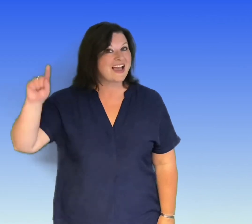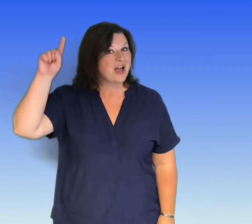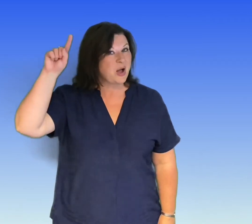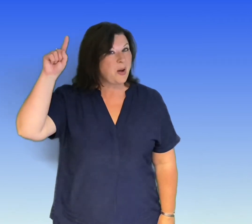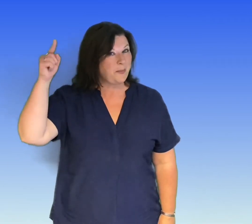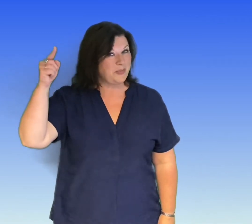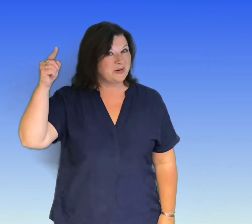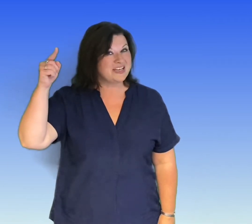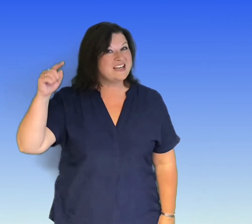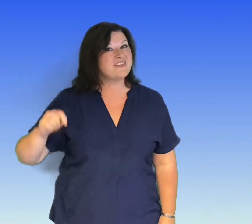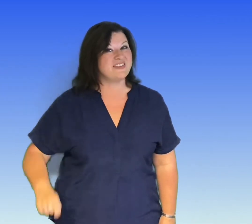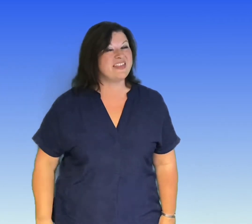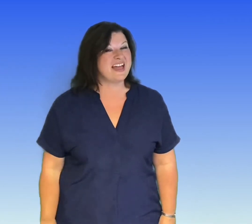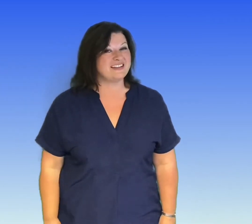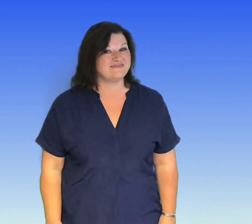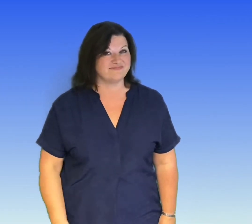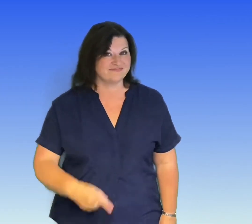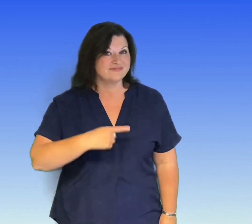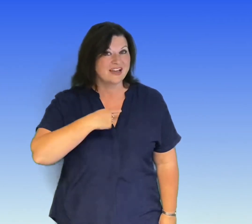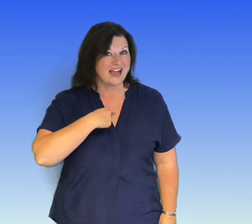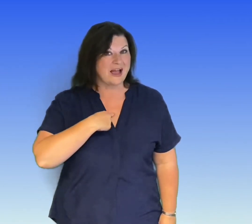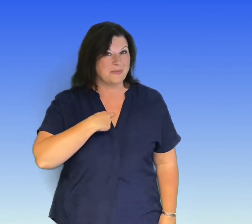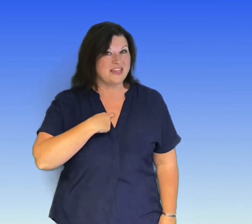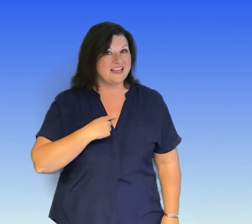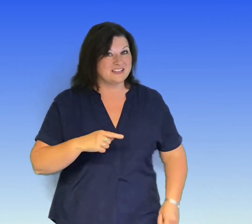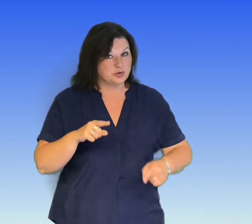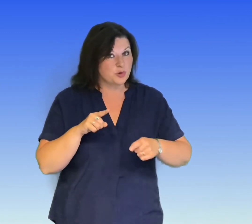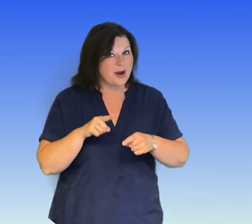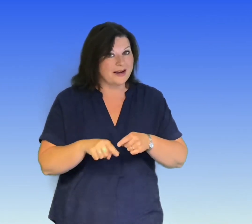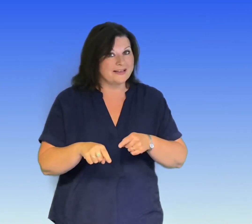But even then, I am here to try.